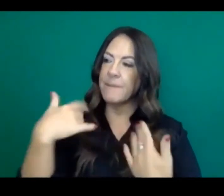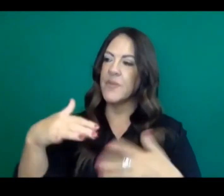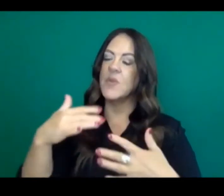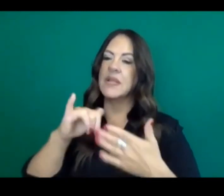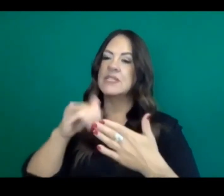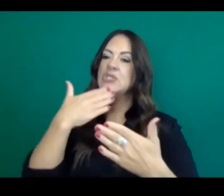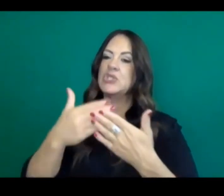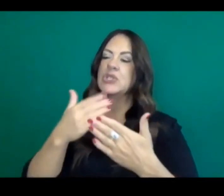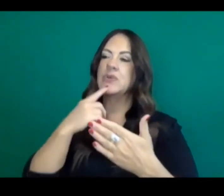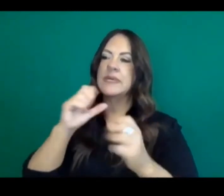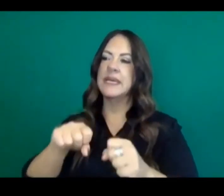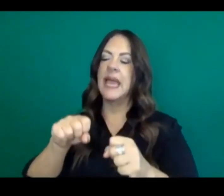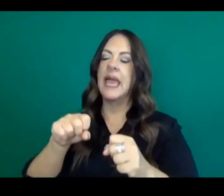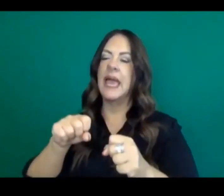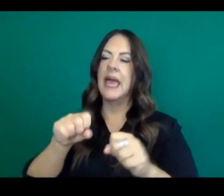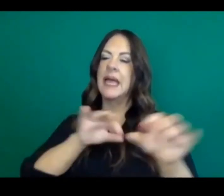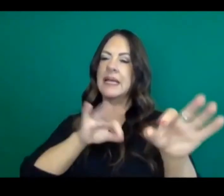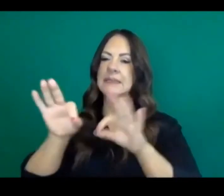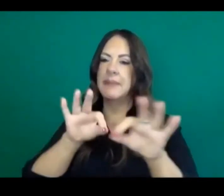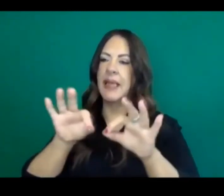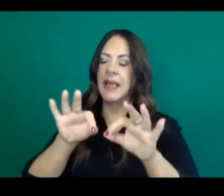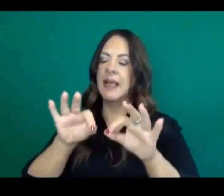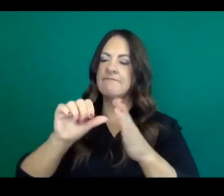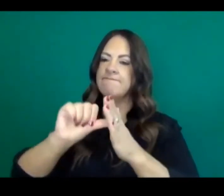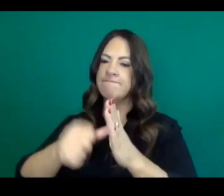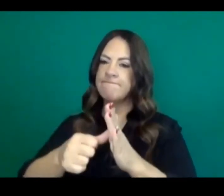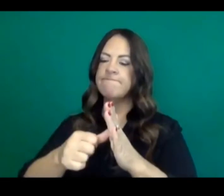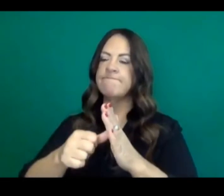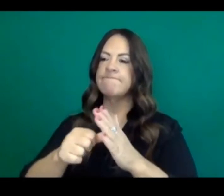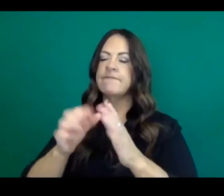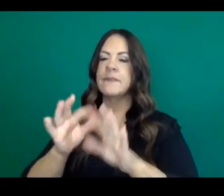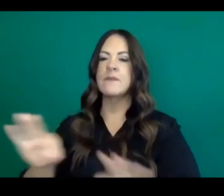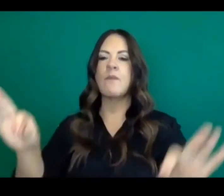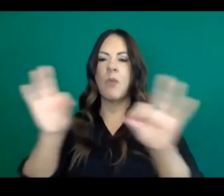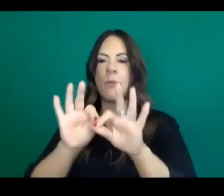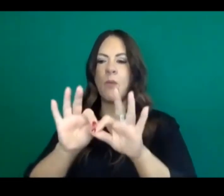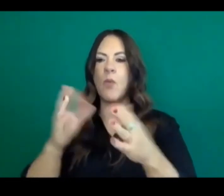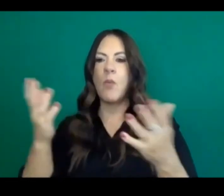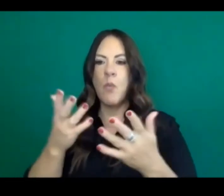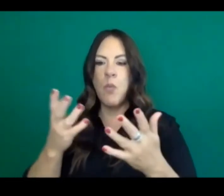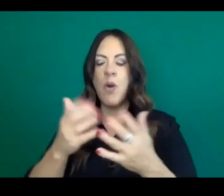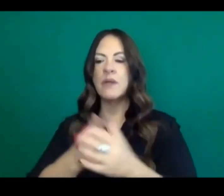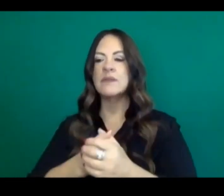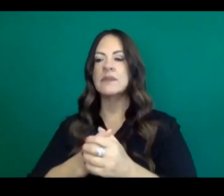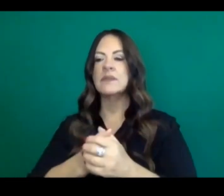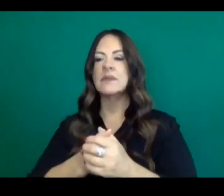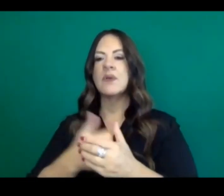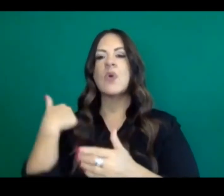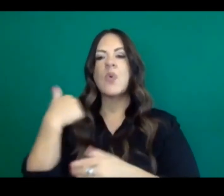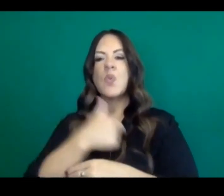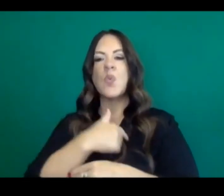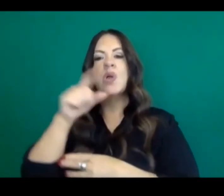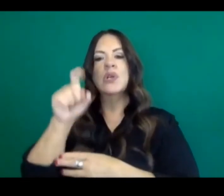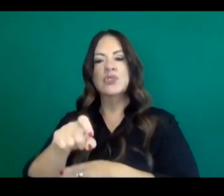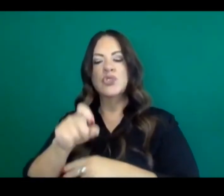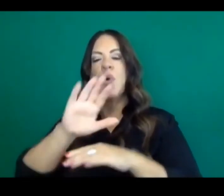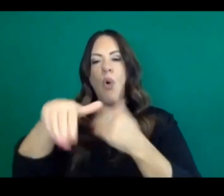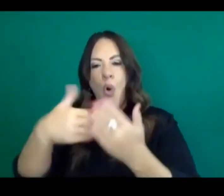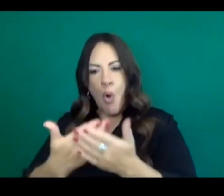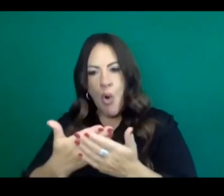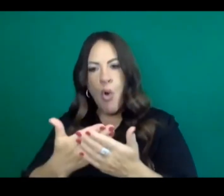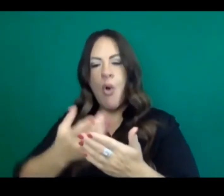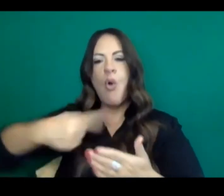reiterate what I think is one of the top line messages for the day, which is let's plan for a safe and